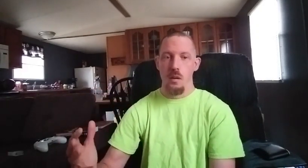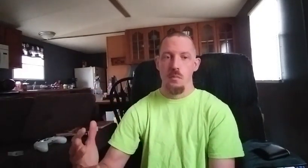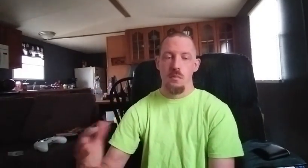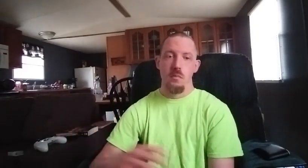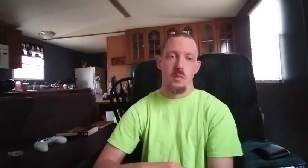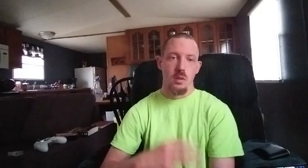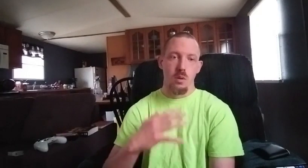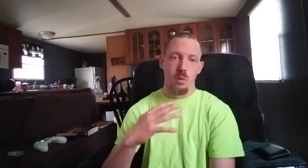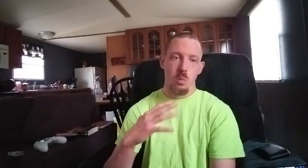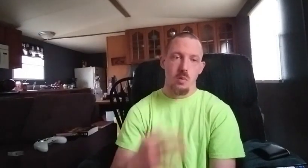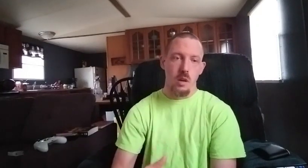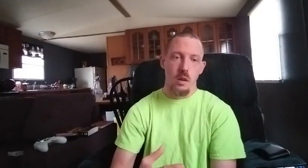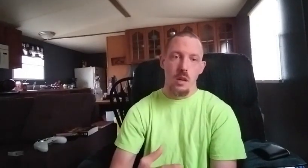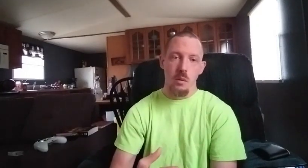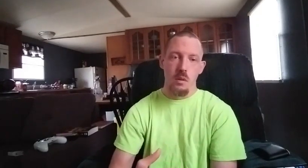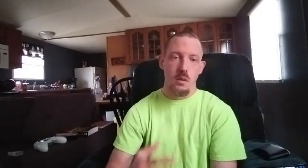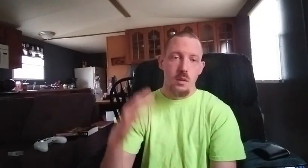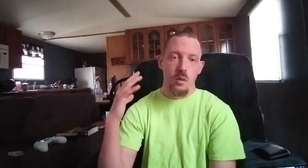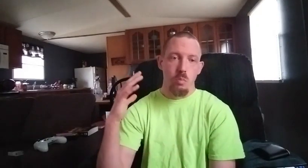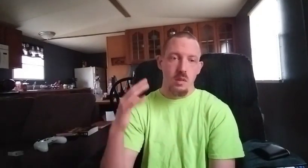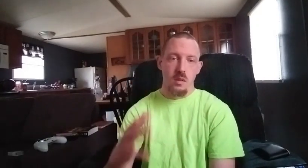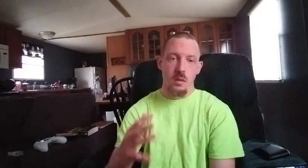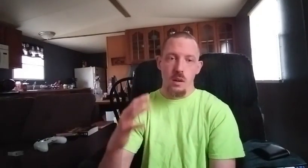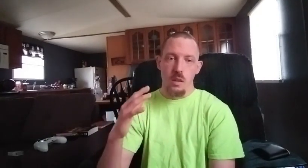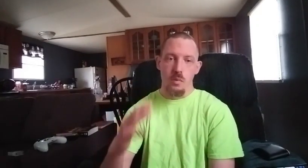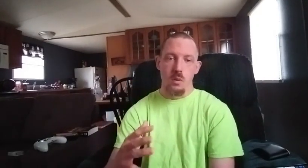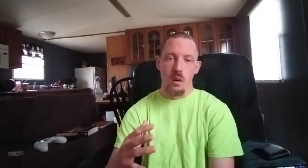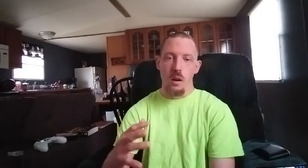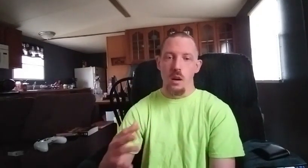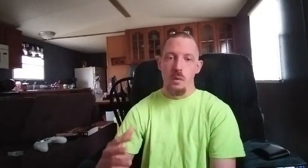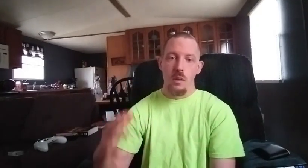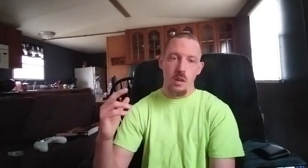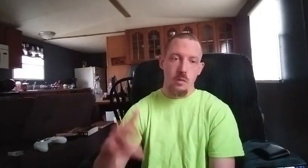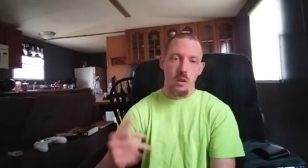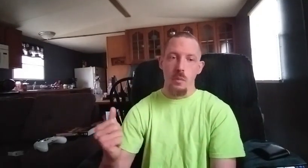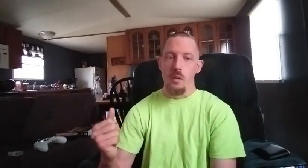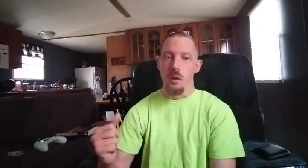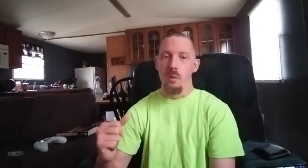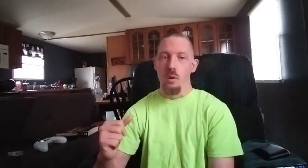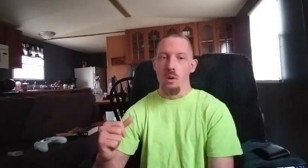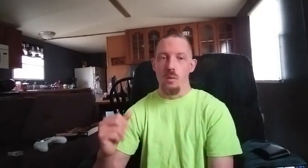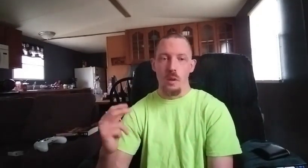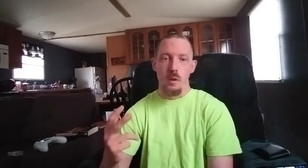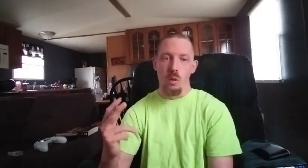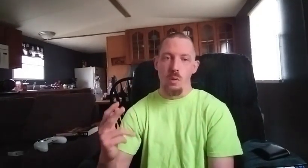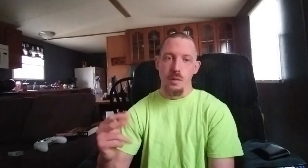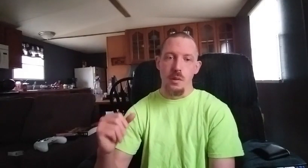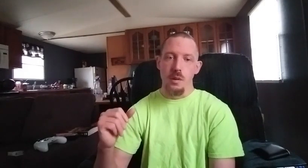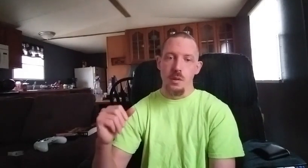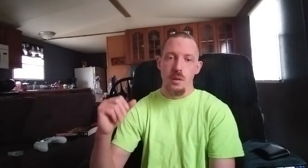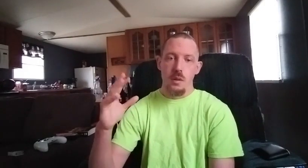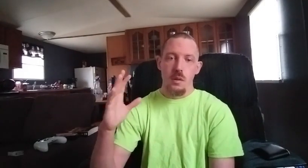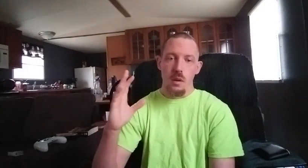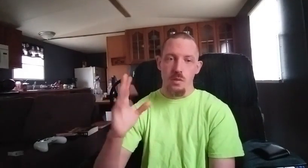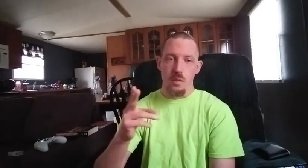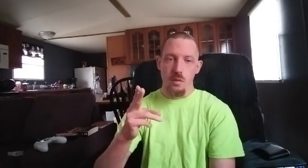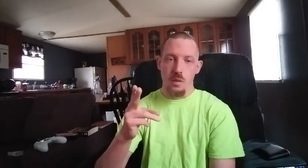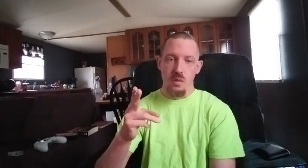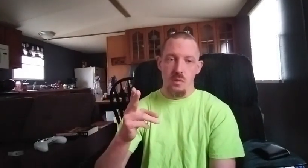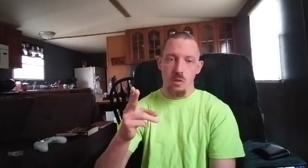so there you have it please hit the like subscribe leave a comment down below let me know what you think and i'll see you in the next video